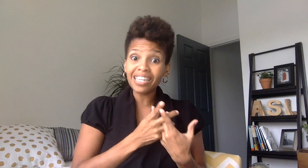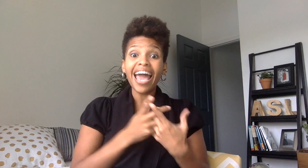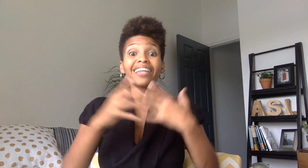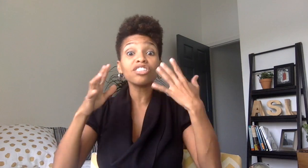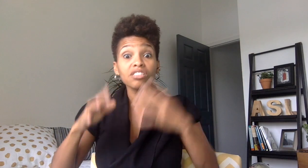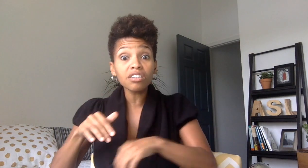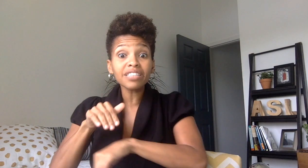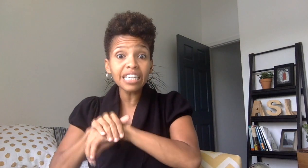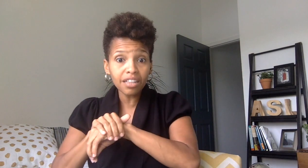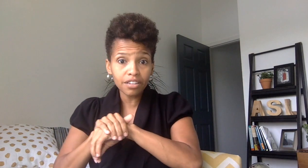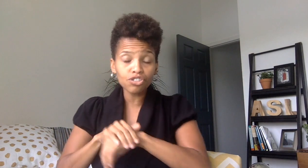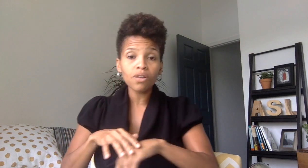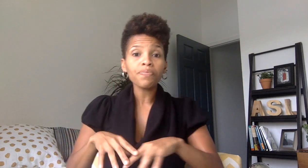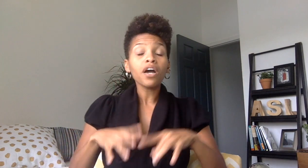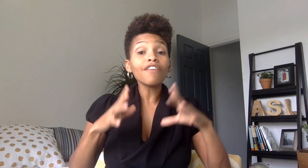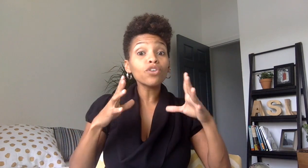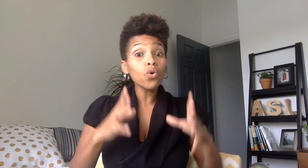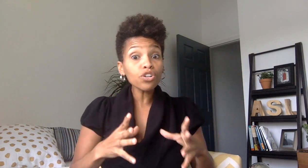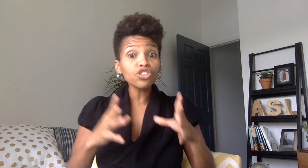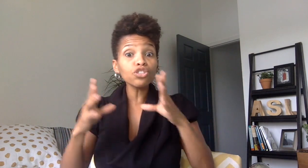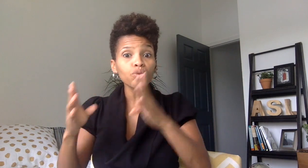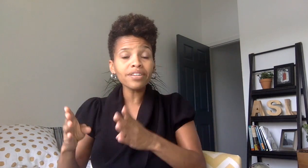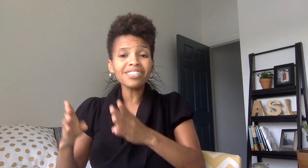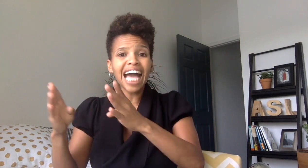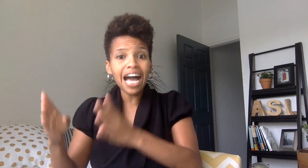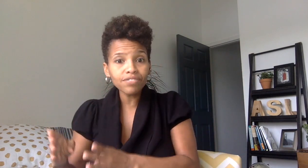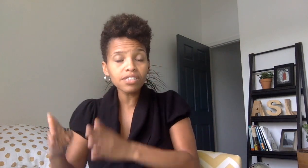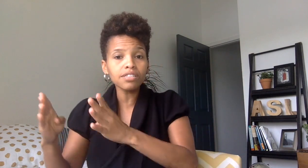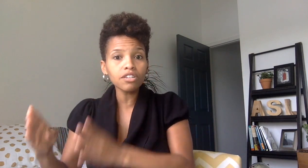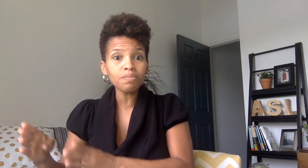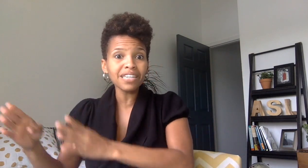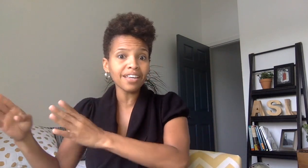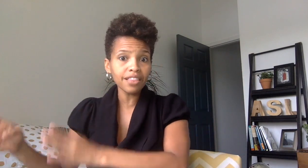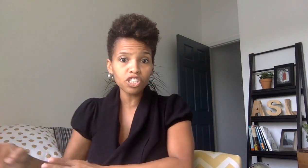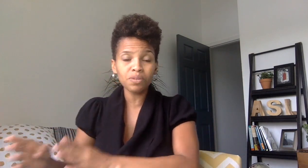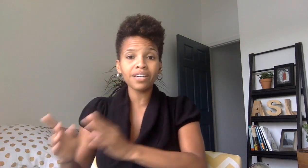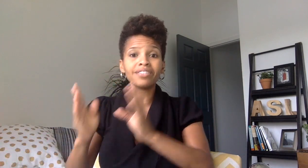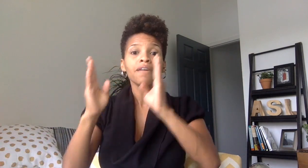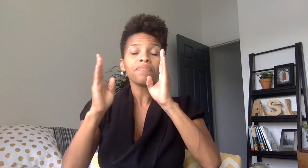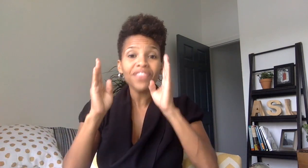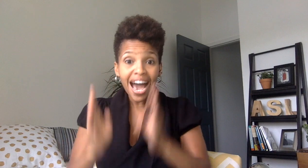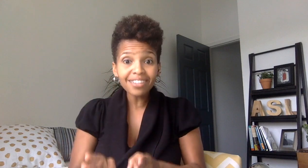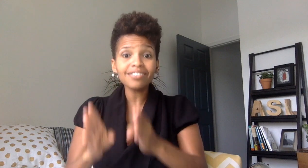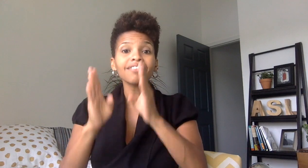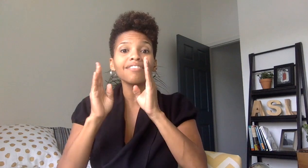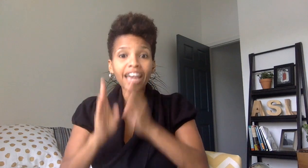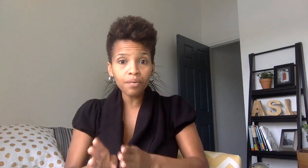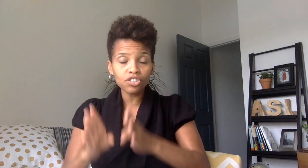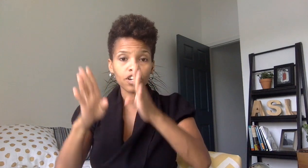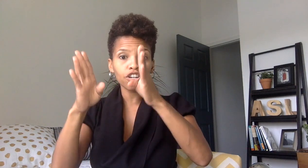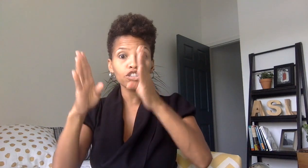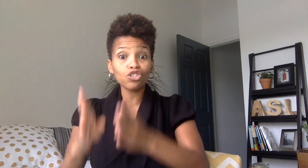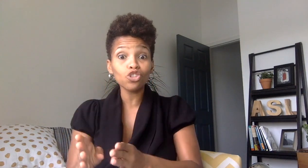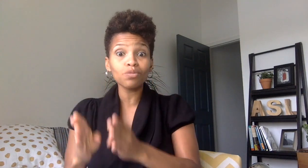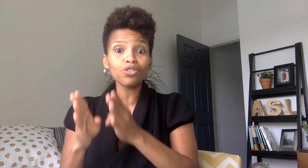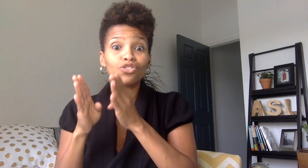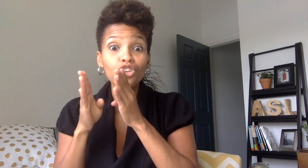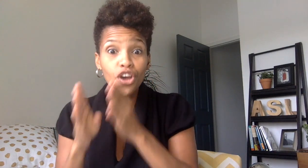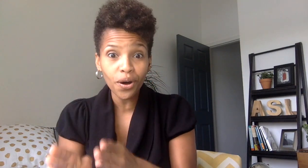and is still english of course your choices have to still be in english because that is the language that our consumers know